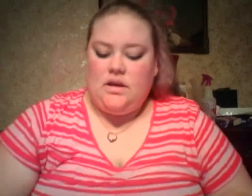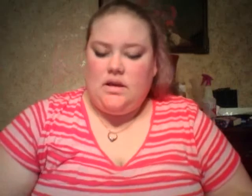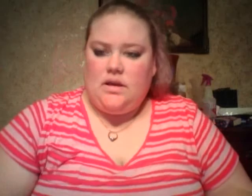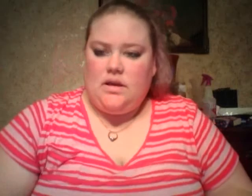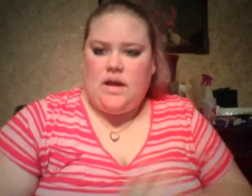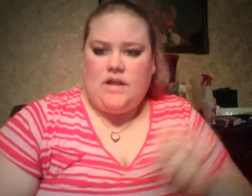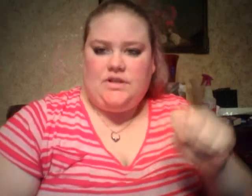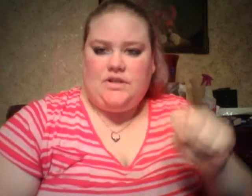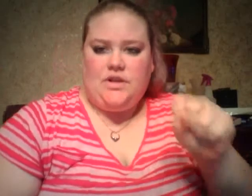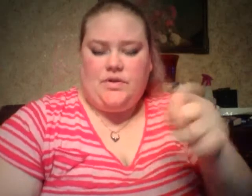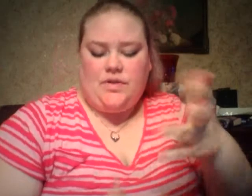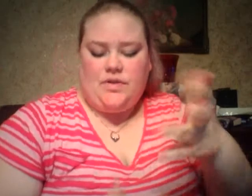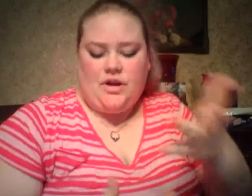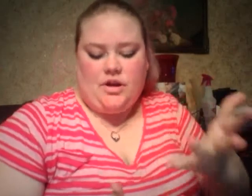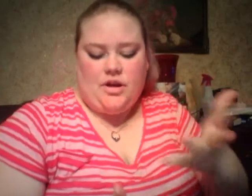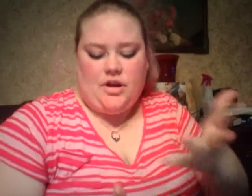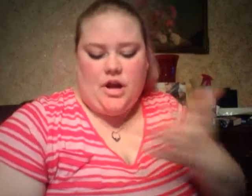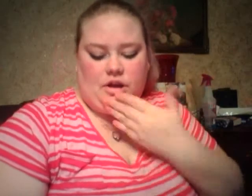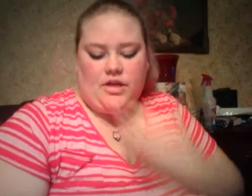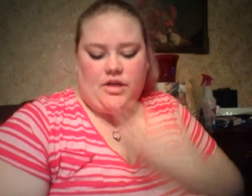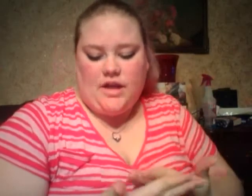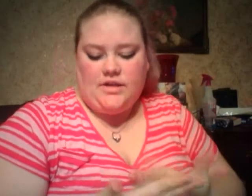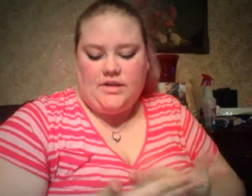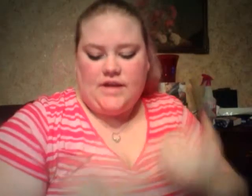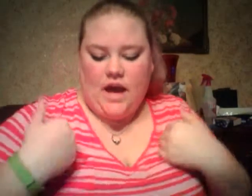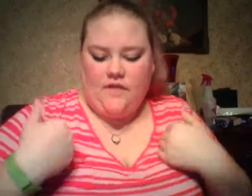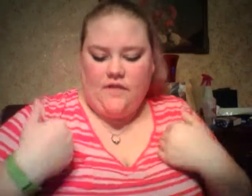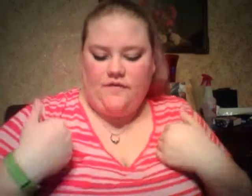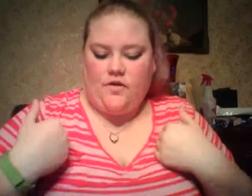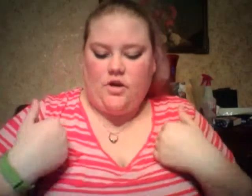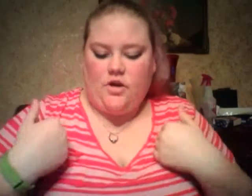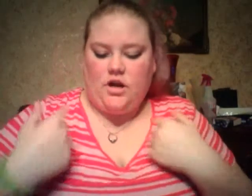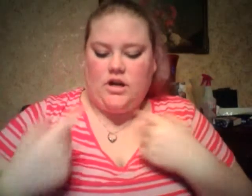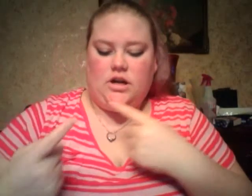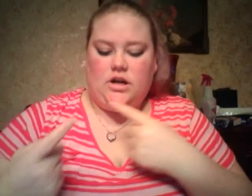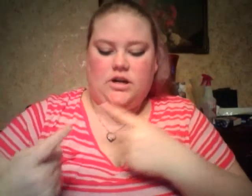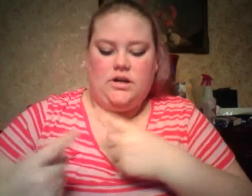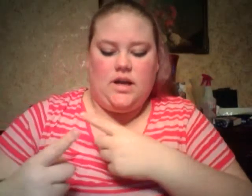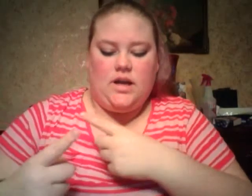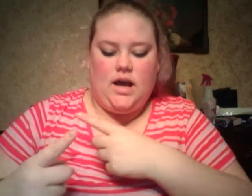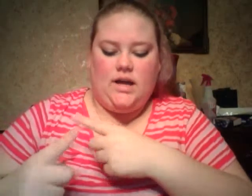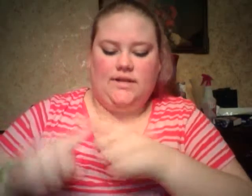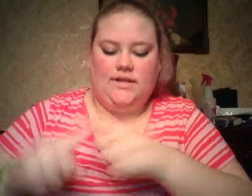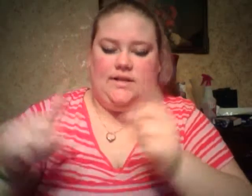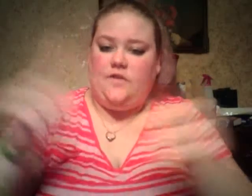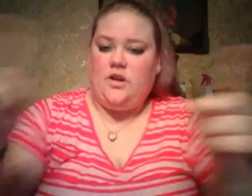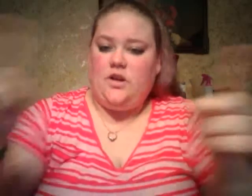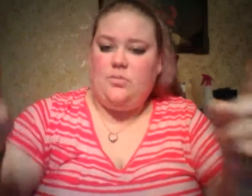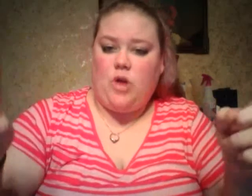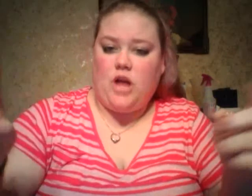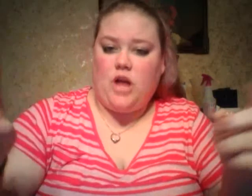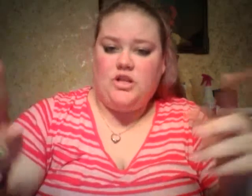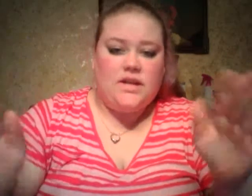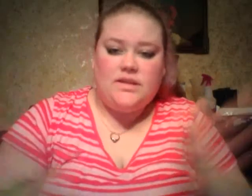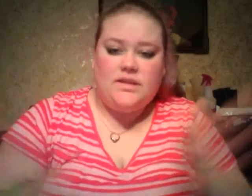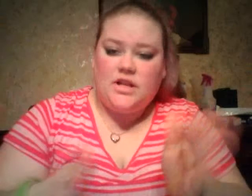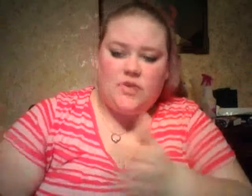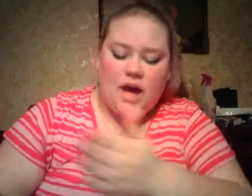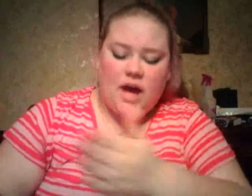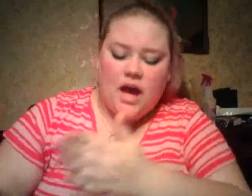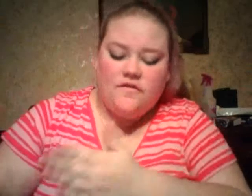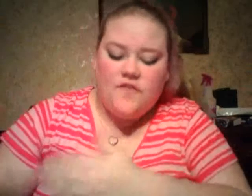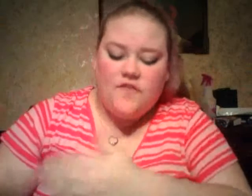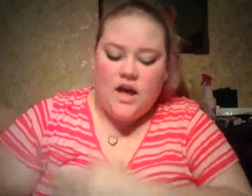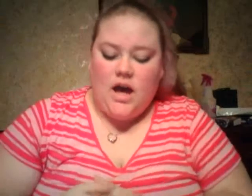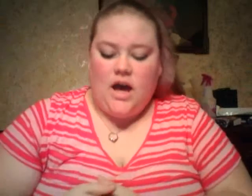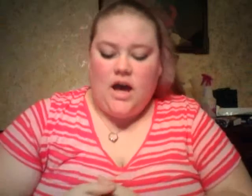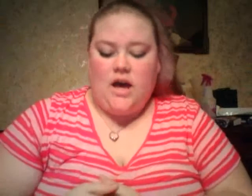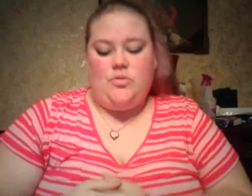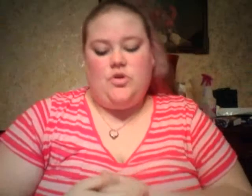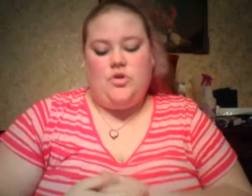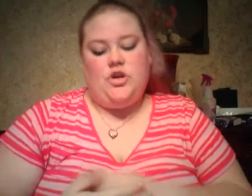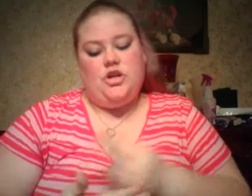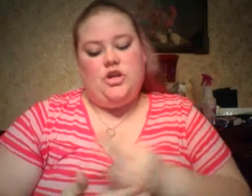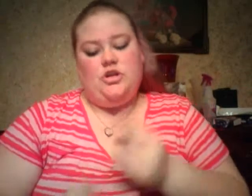Yeah, so, they're a good thing to have for different projects that you have. You can